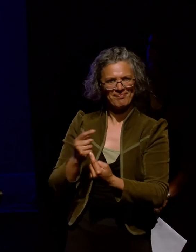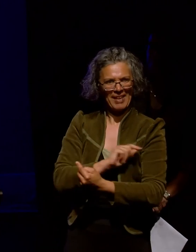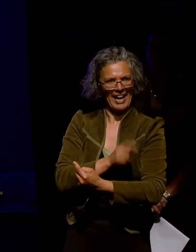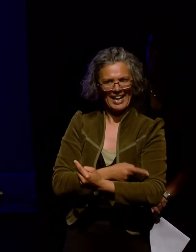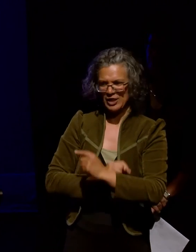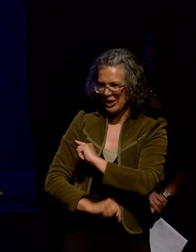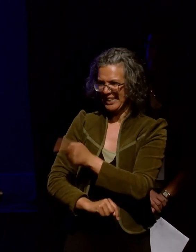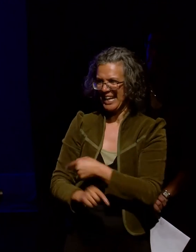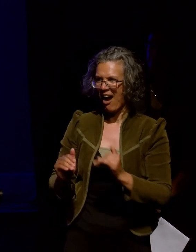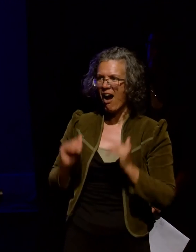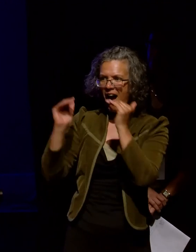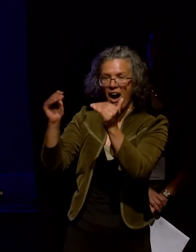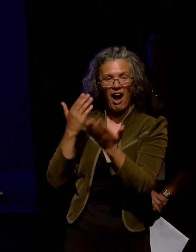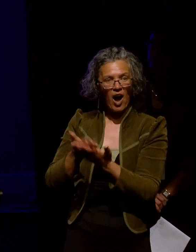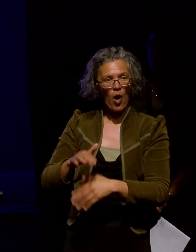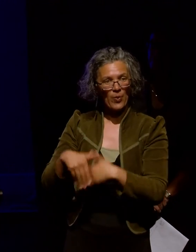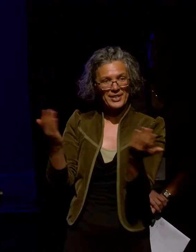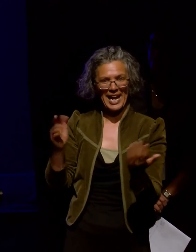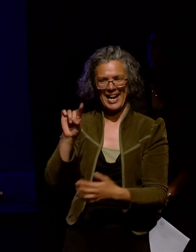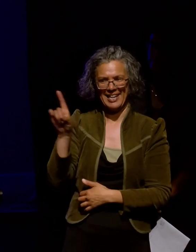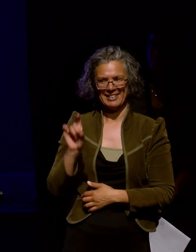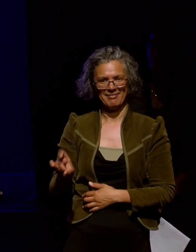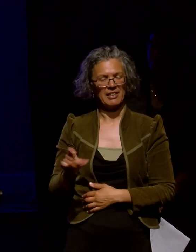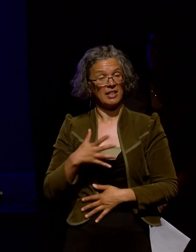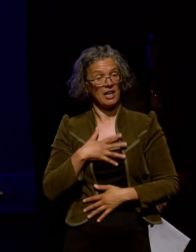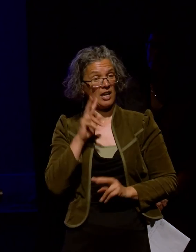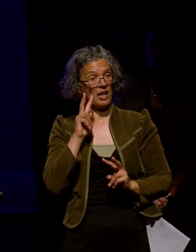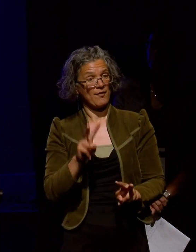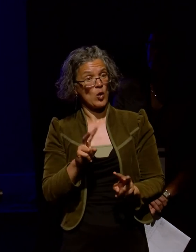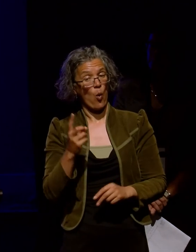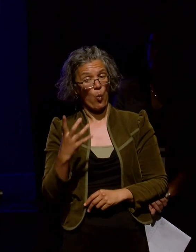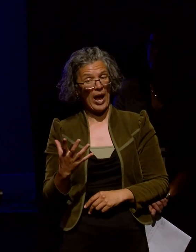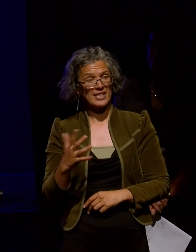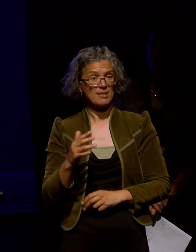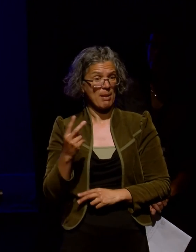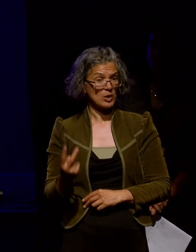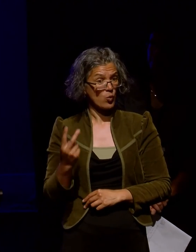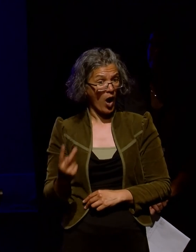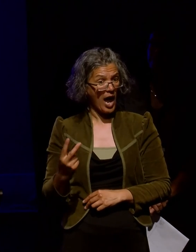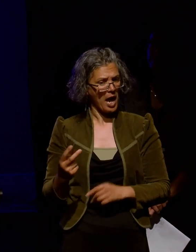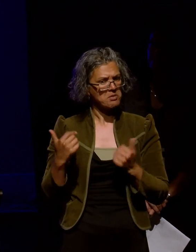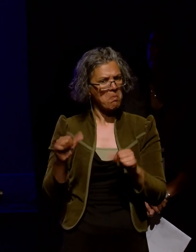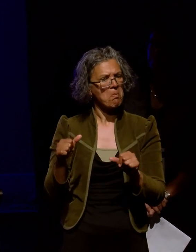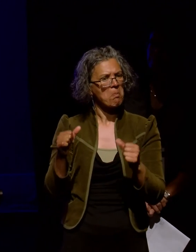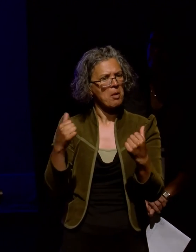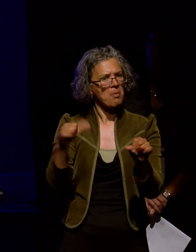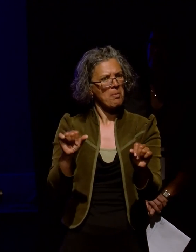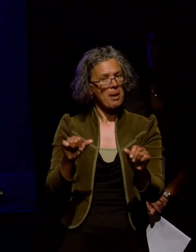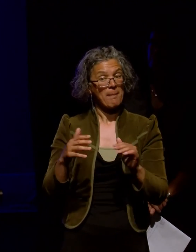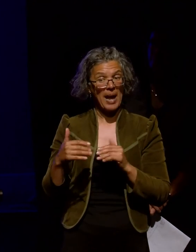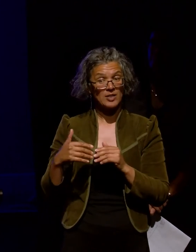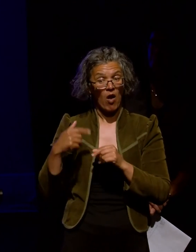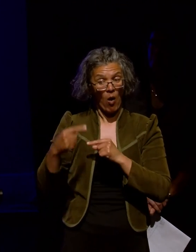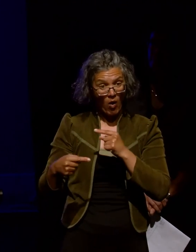day, which you can't rely on. My impression is that it's extremely useful once or twice, but does not necessarily bear repeating, especially